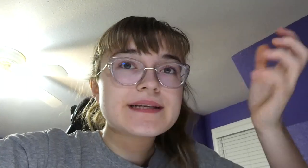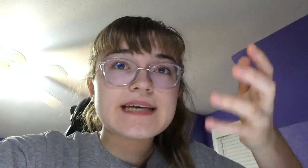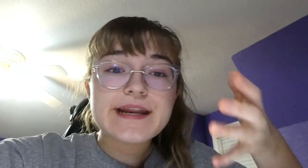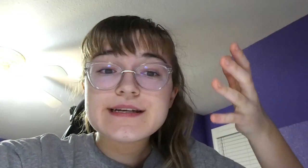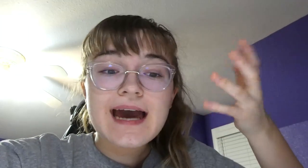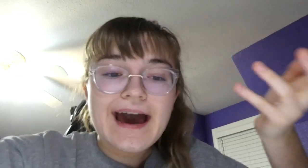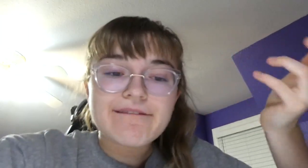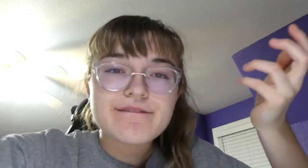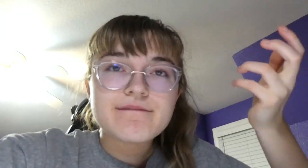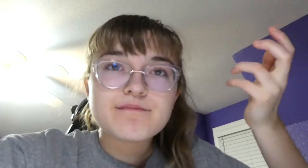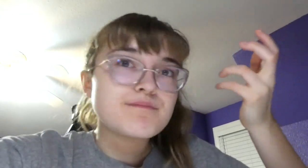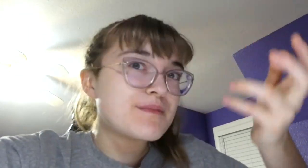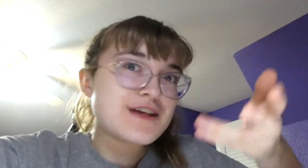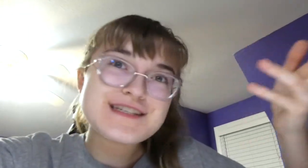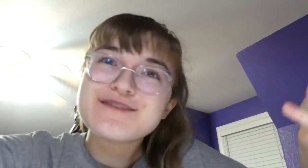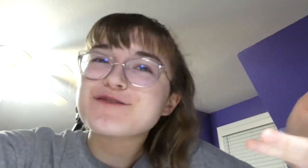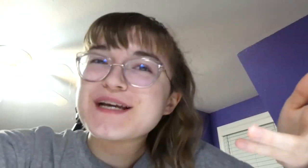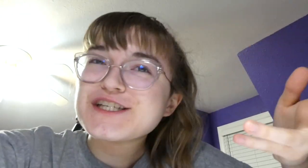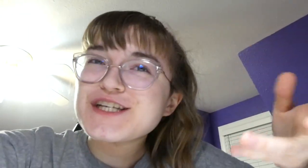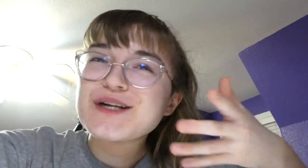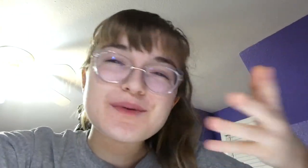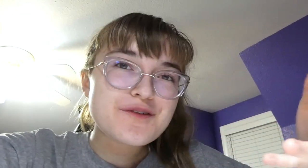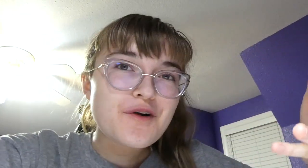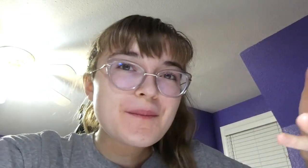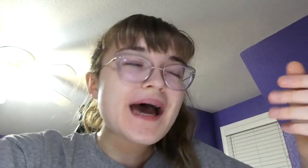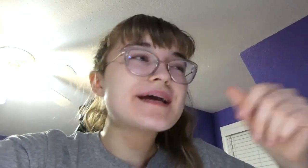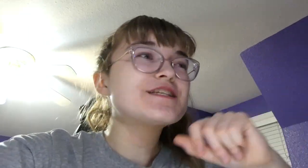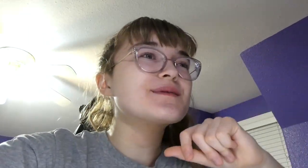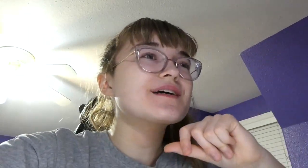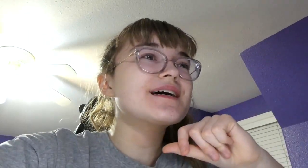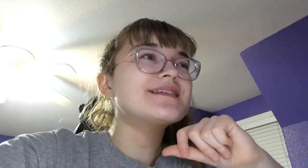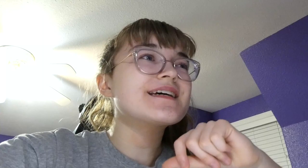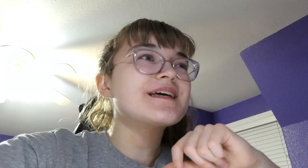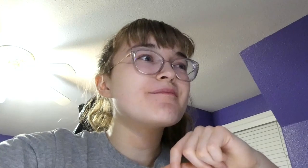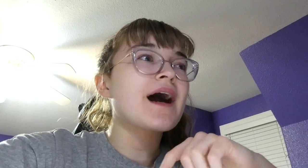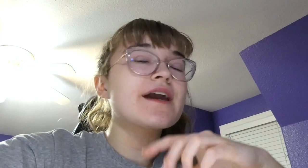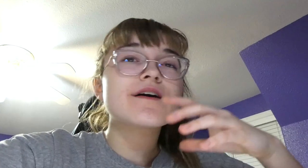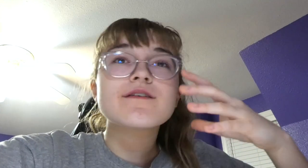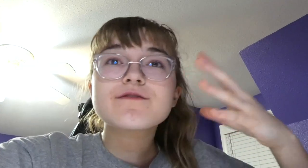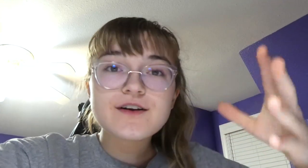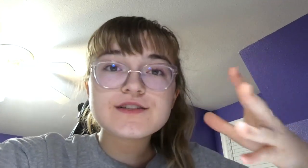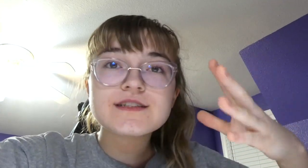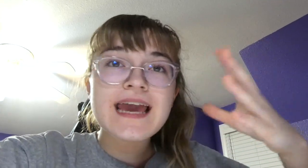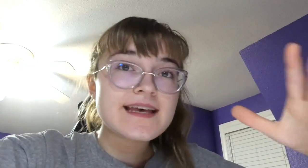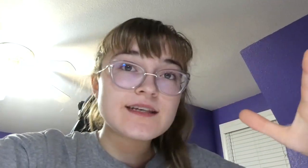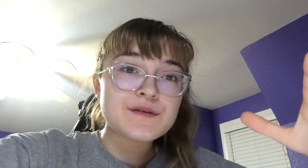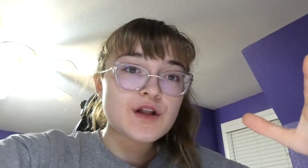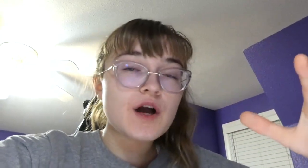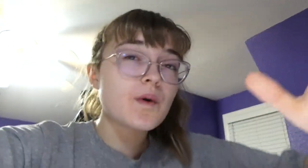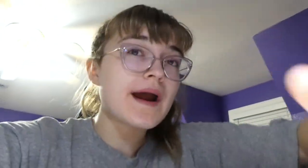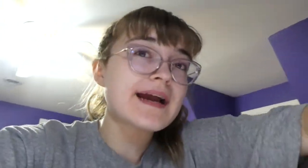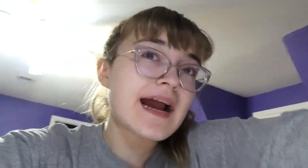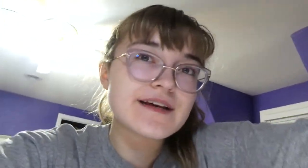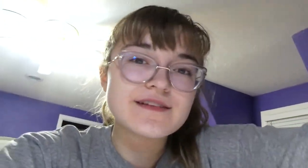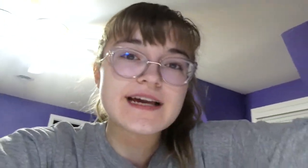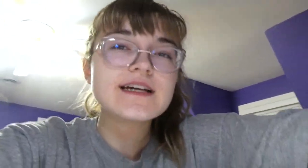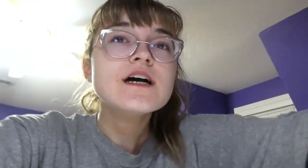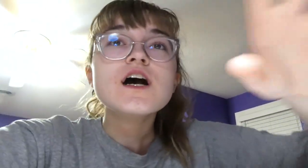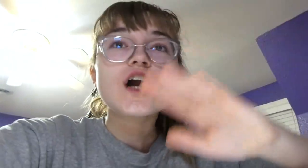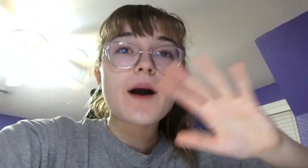excited to have this information in a book format, it's because in my first ASL vlog, where I kind of, like, got